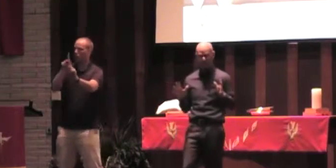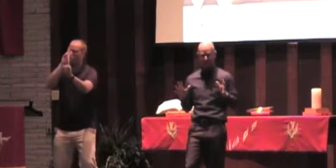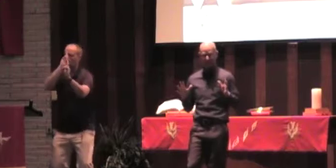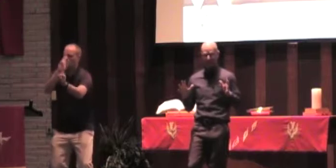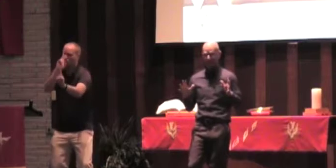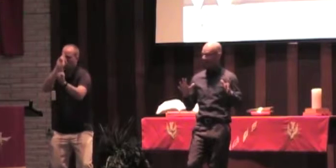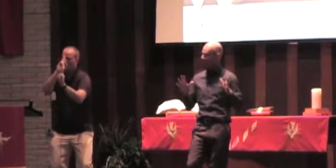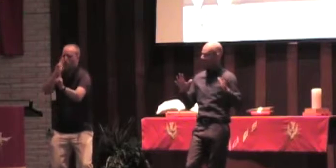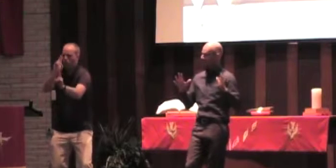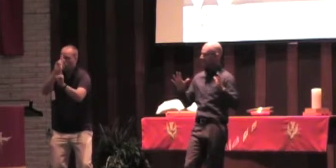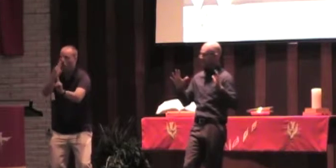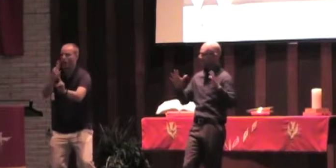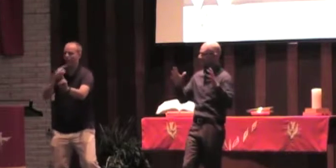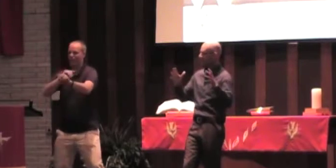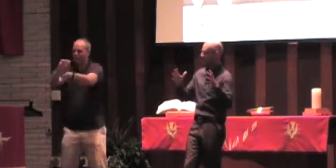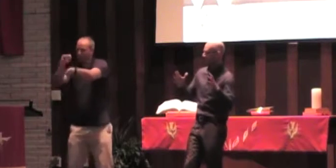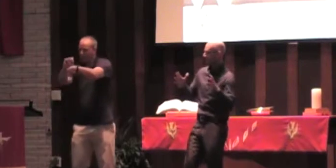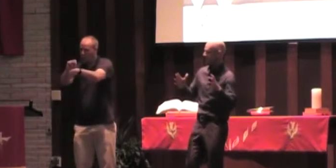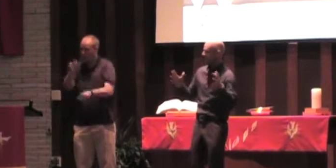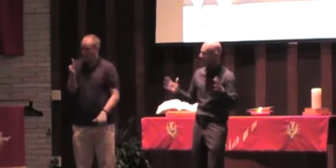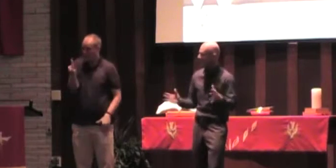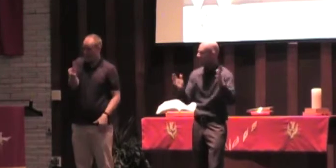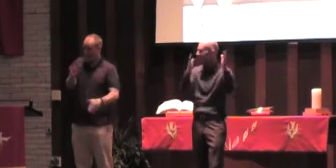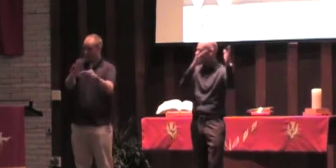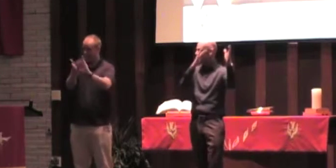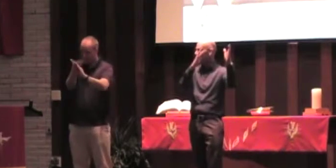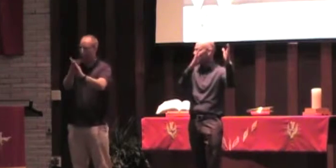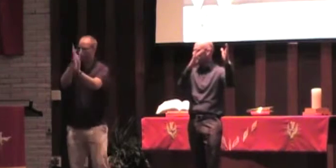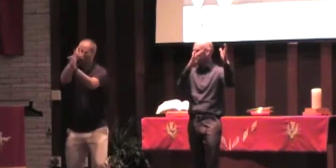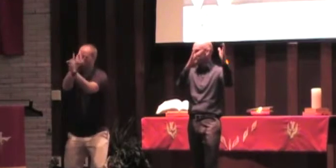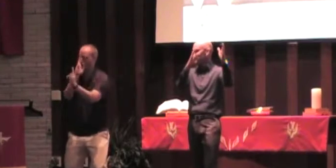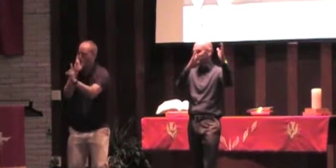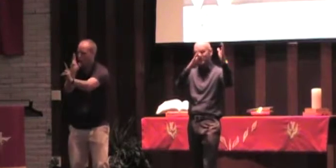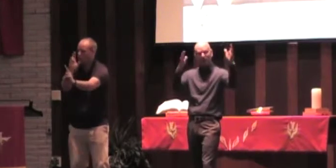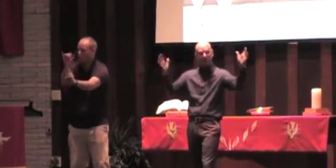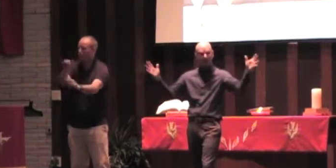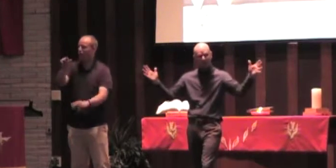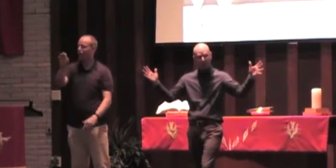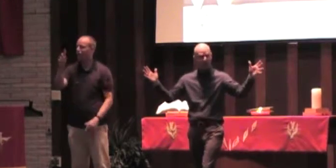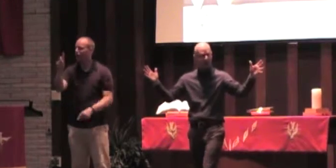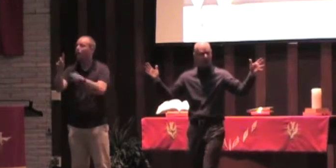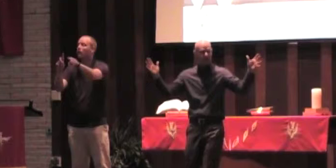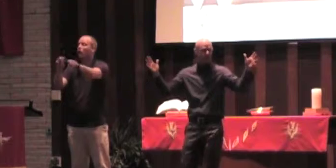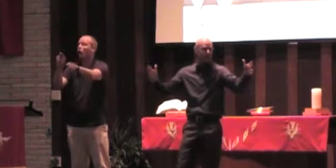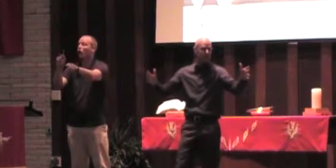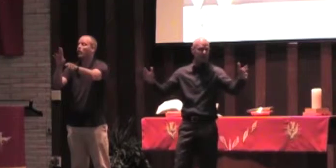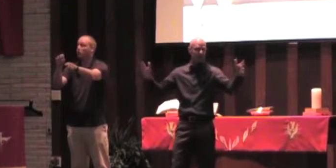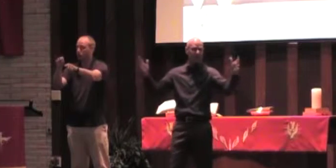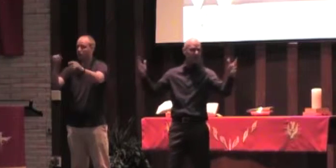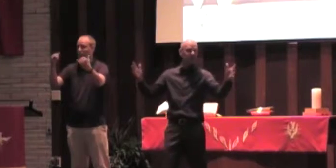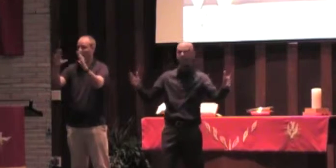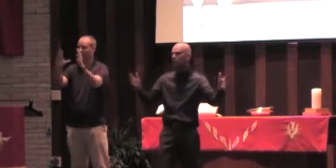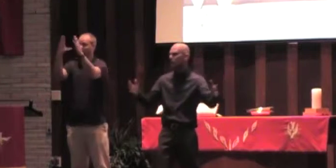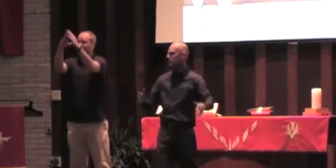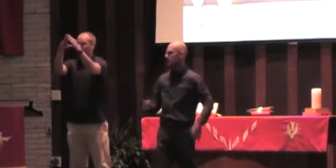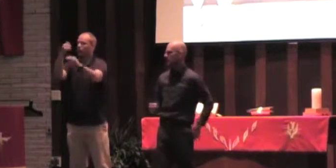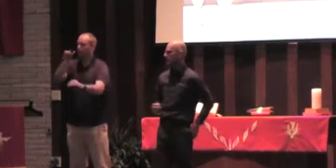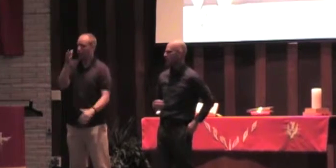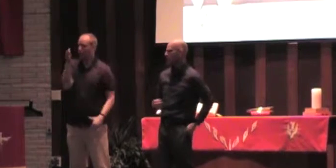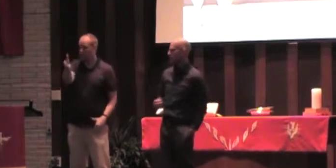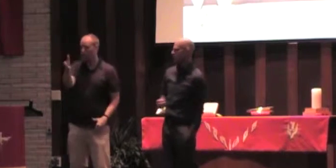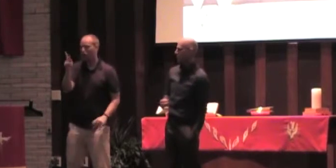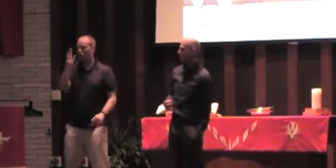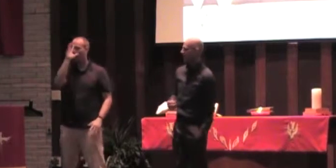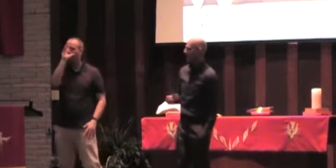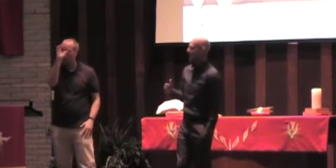a temple in Ephesus dedicated to Artemis. was called the Temple of Artemis, and still today is one of the seven wonders